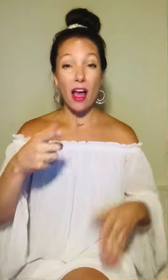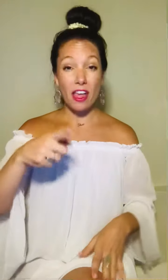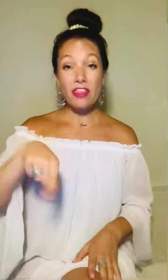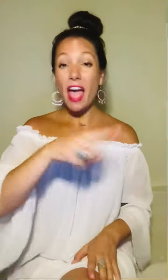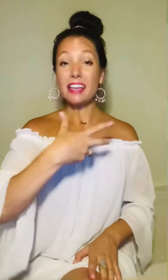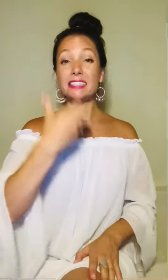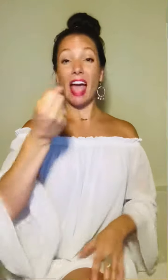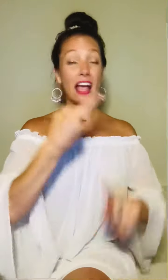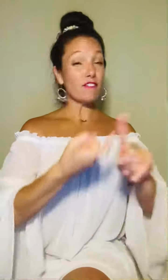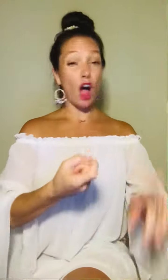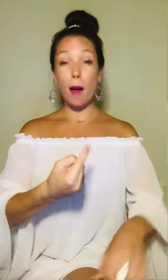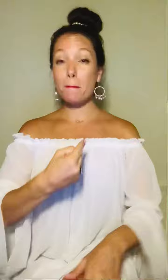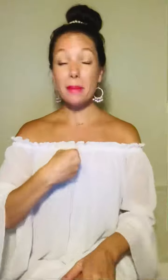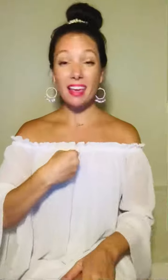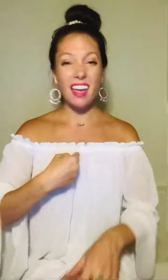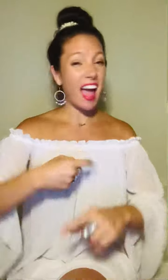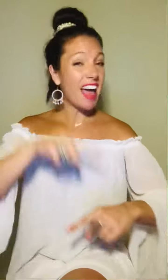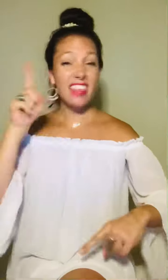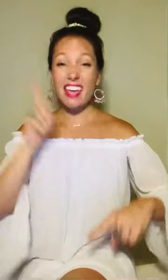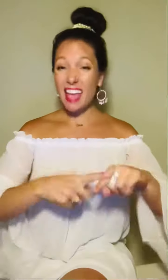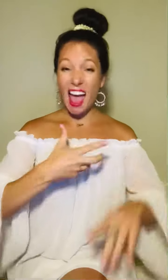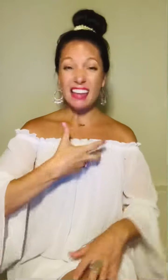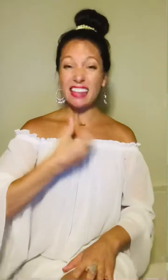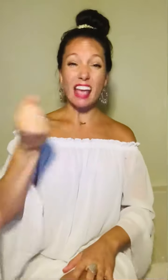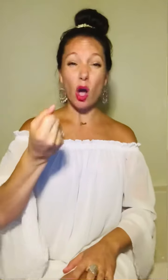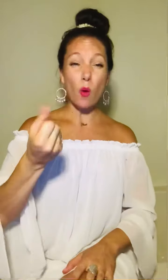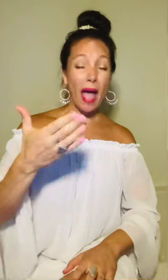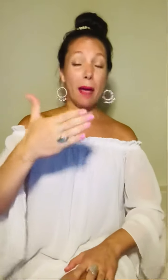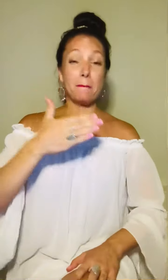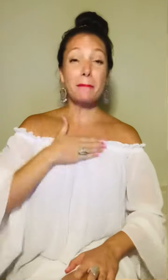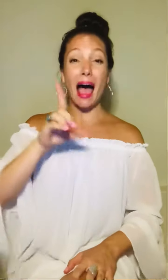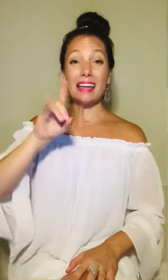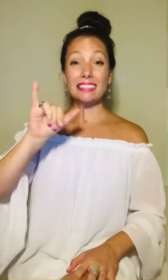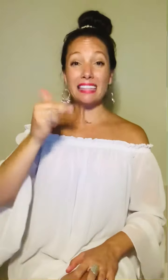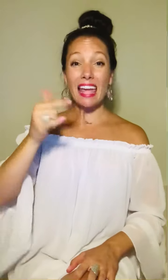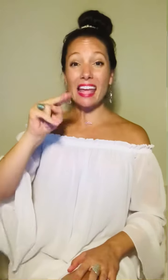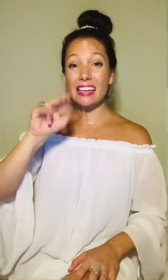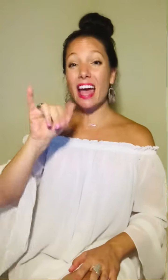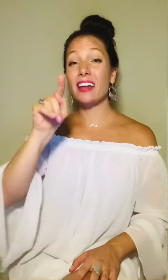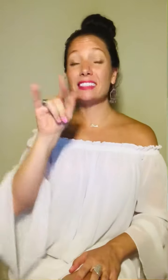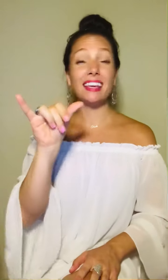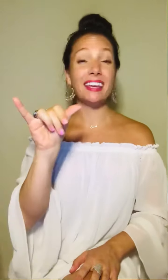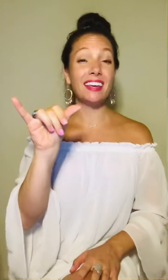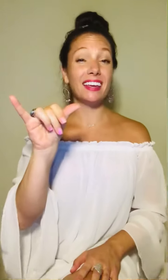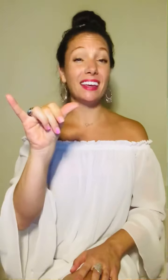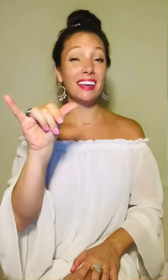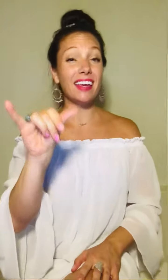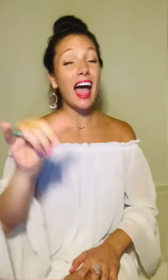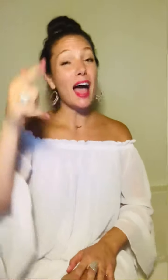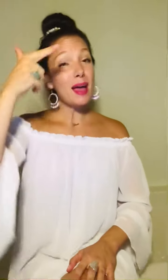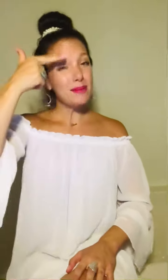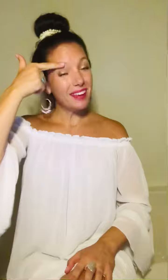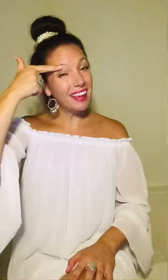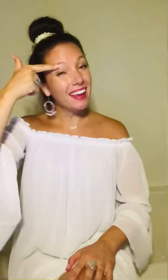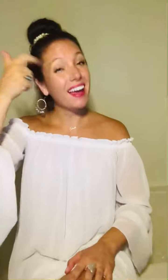they take from me They can't take away my dignity Because